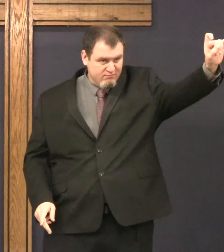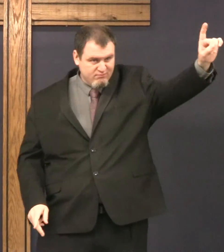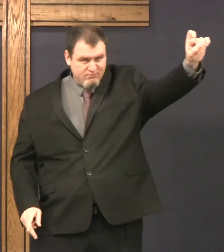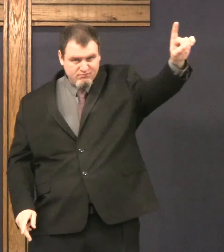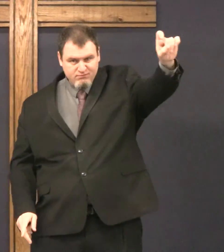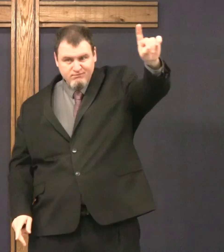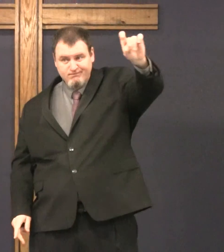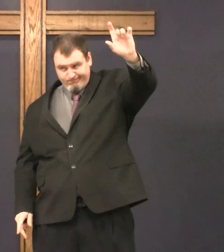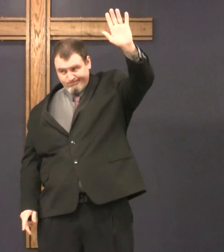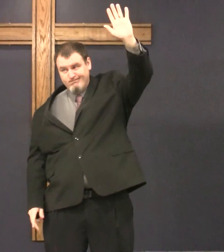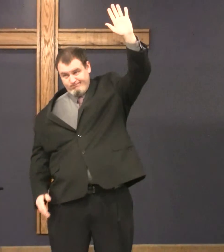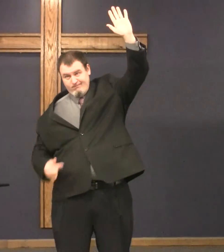Have you failed?